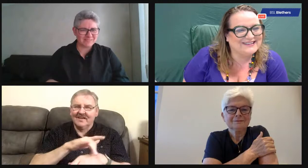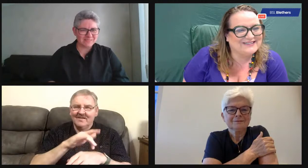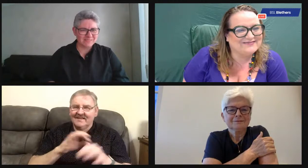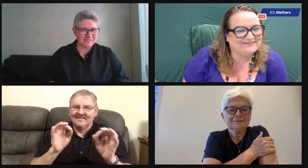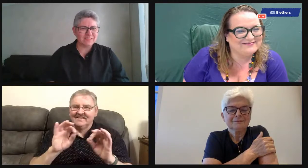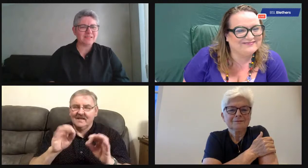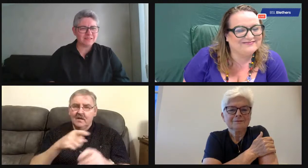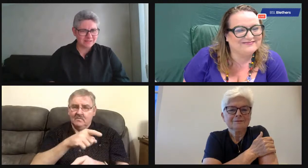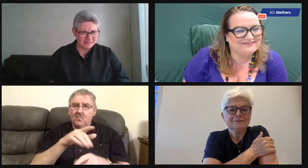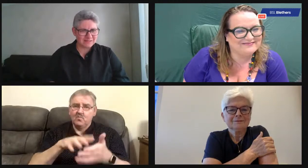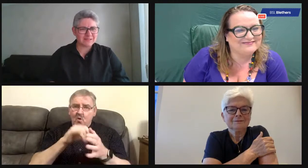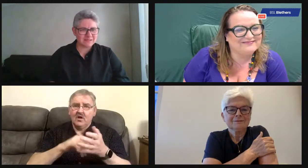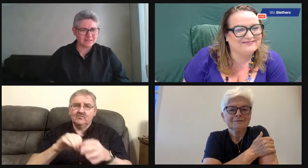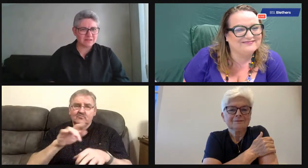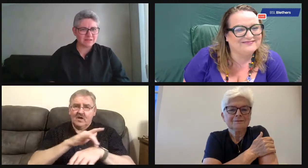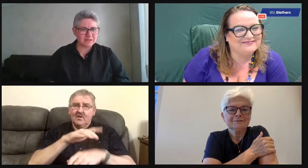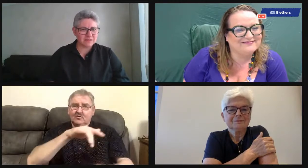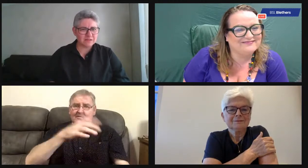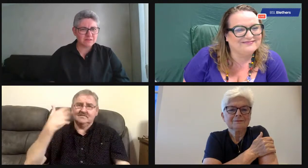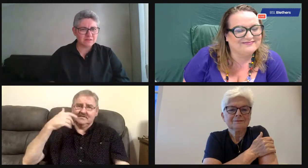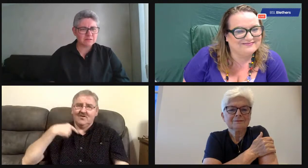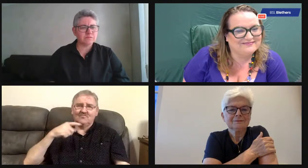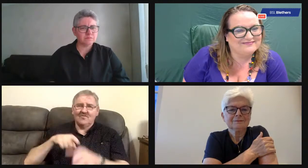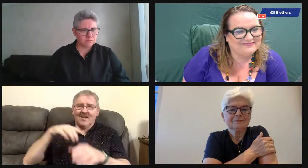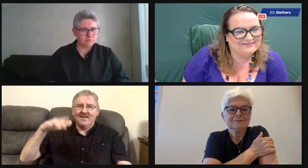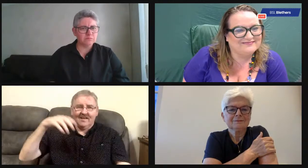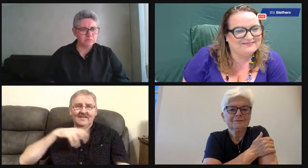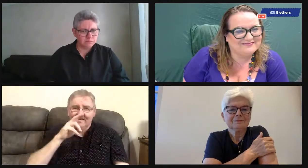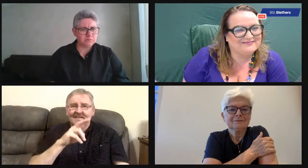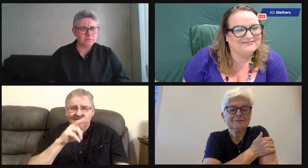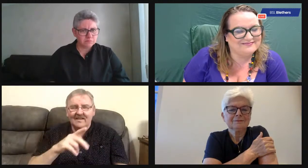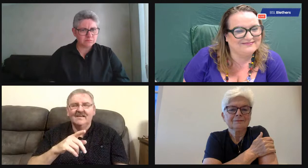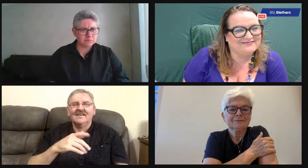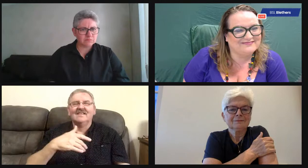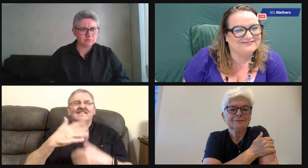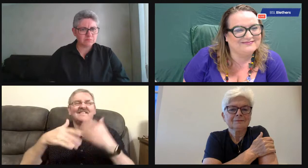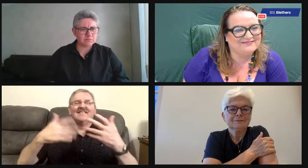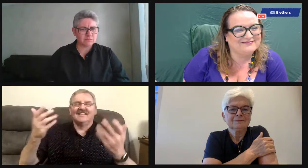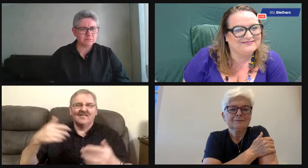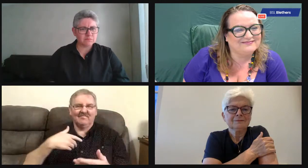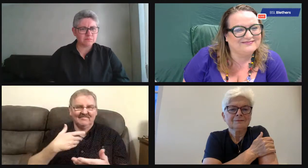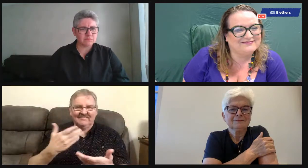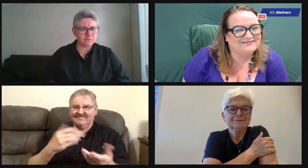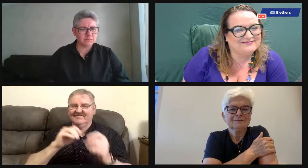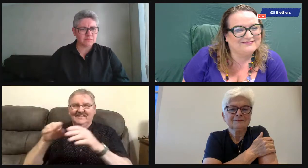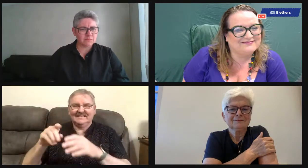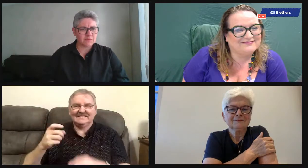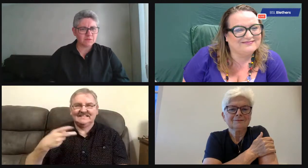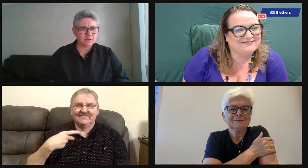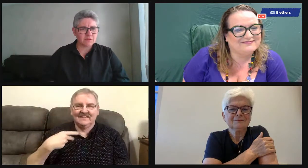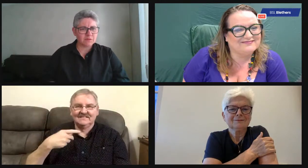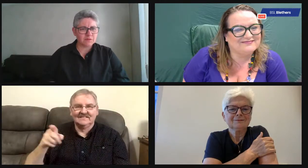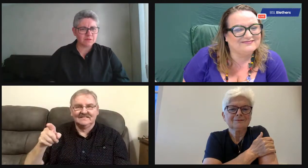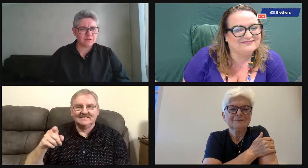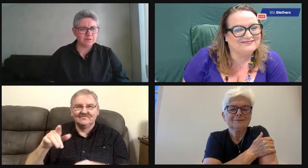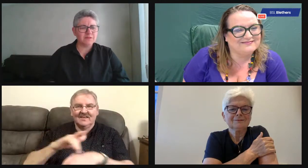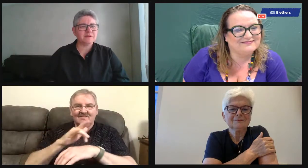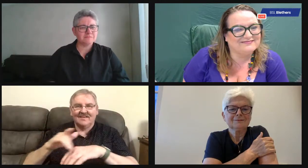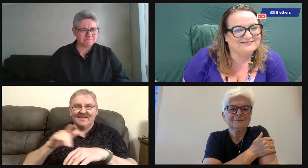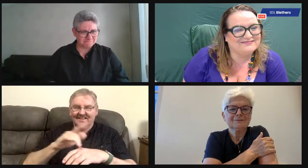loved the drama. Yeah. At Hamilton, I used to watch the drama, but then I moved on